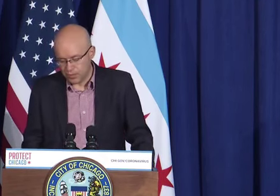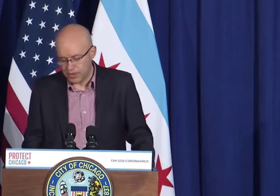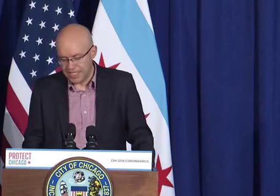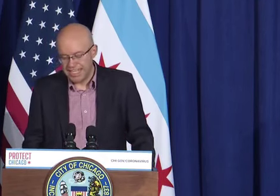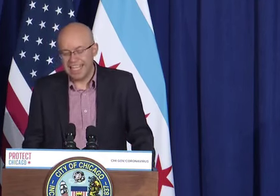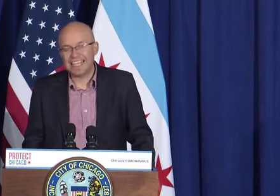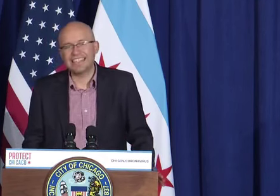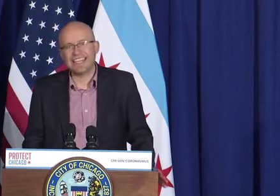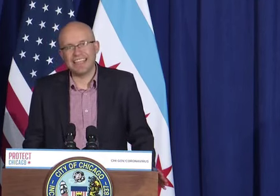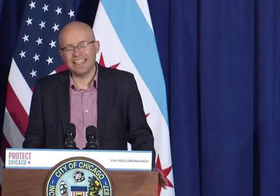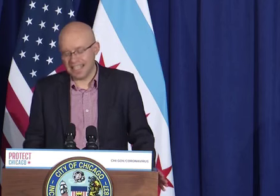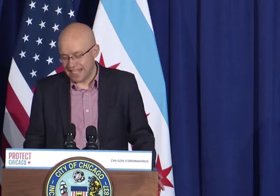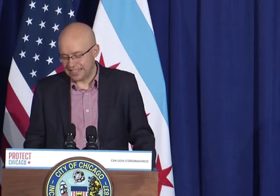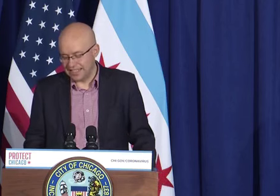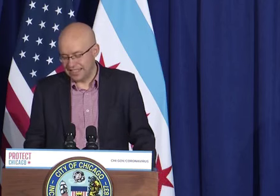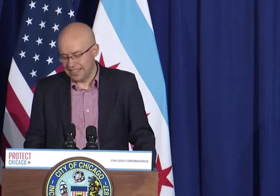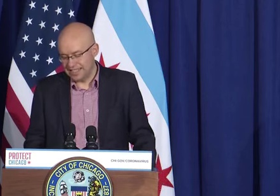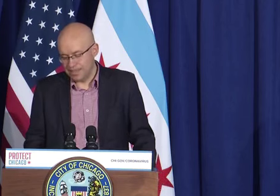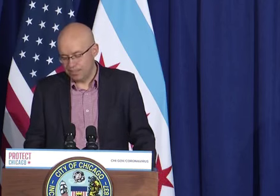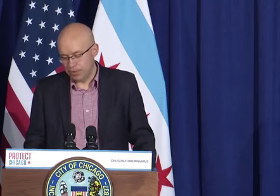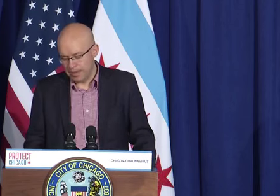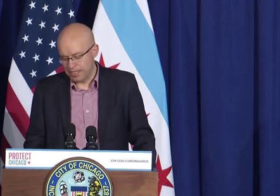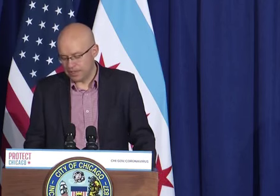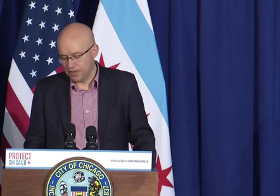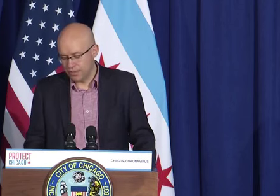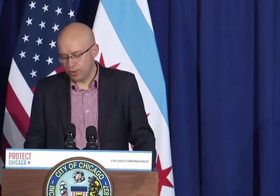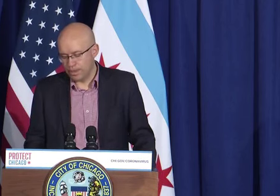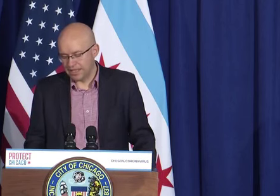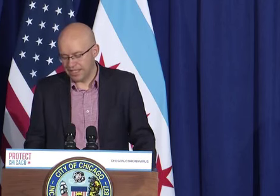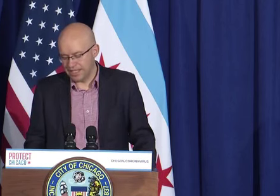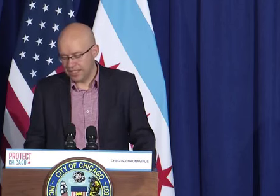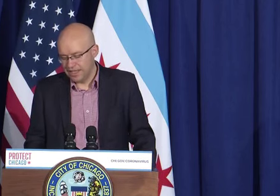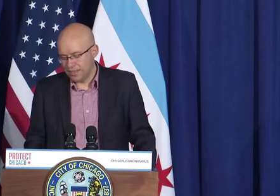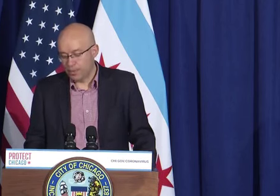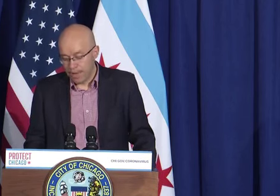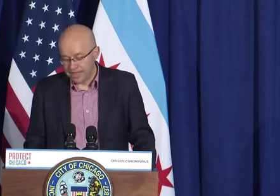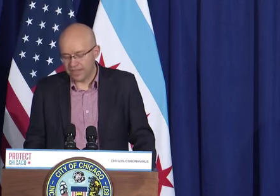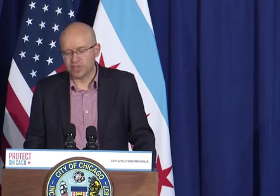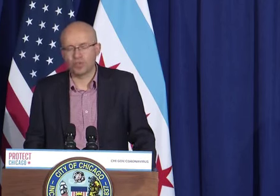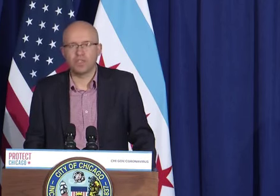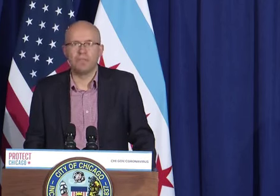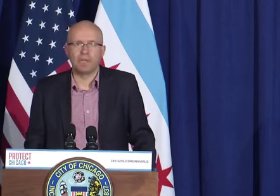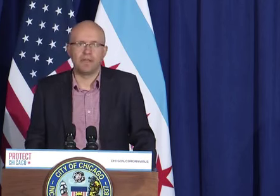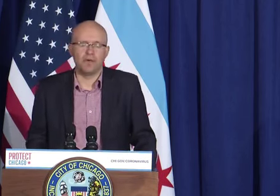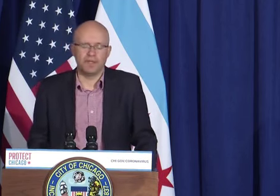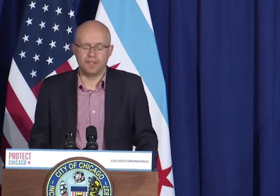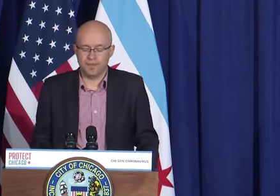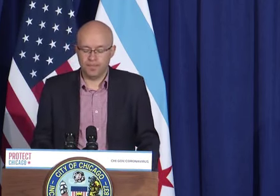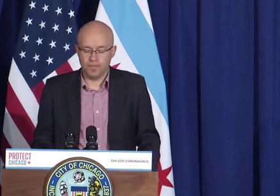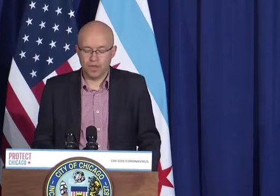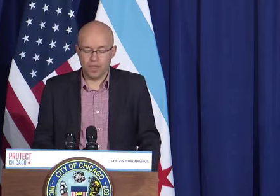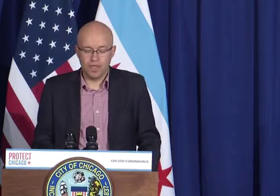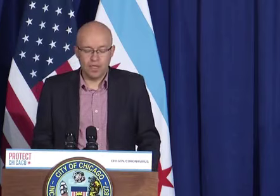to stay at home without problems by these employees.